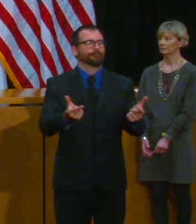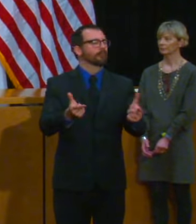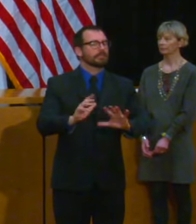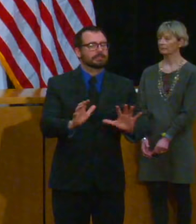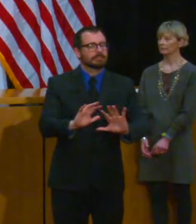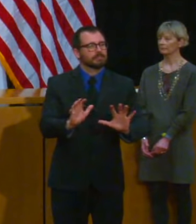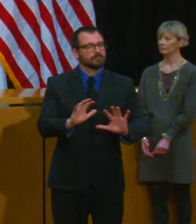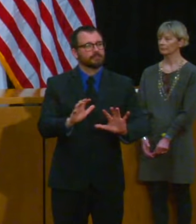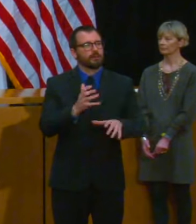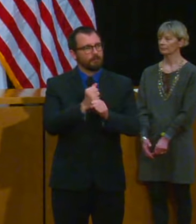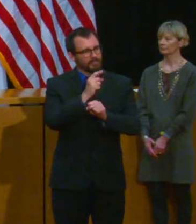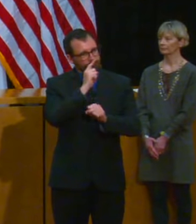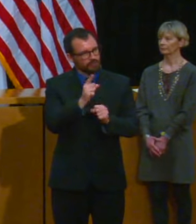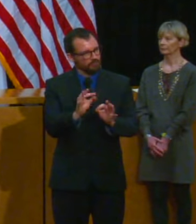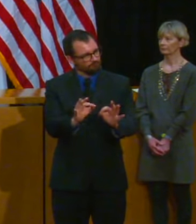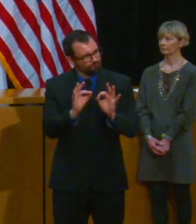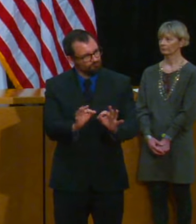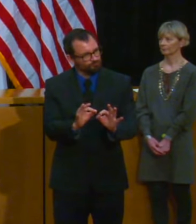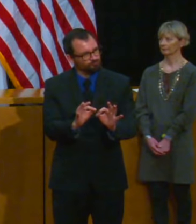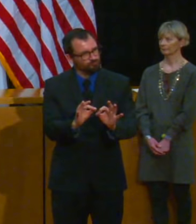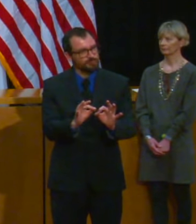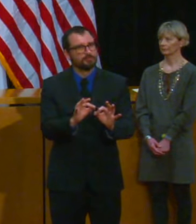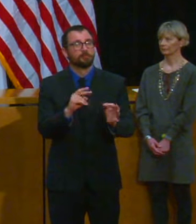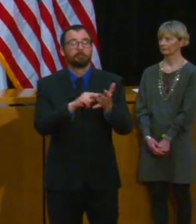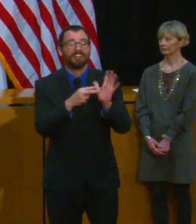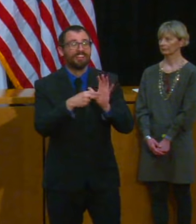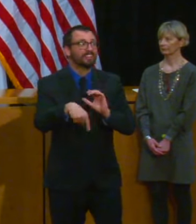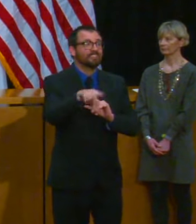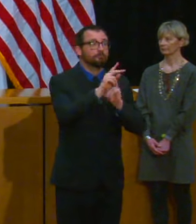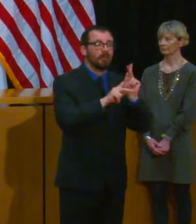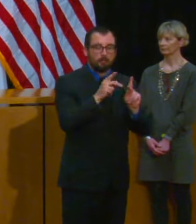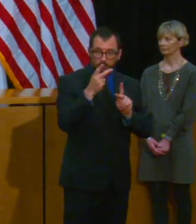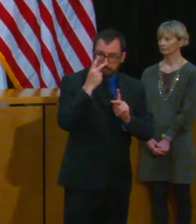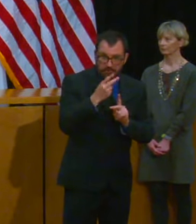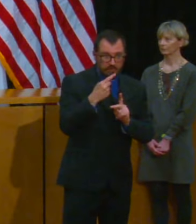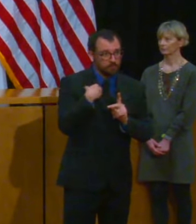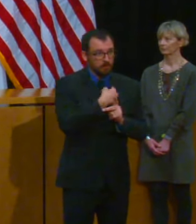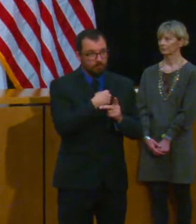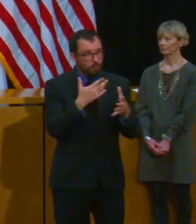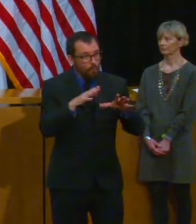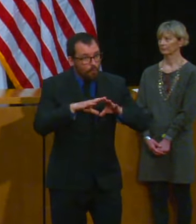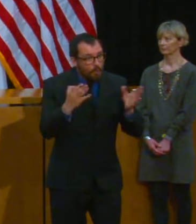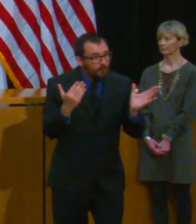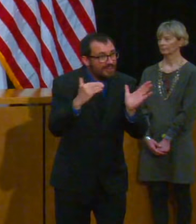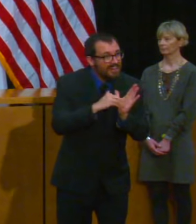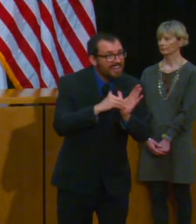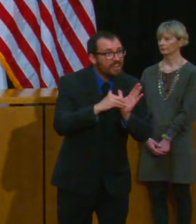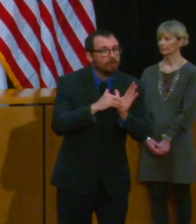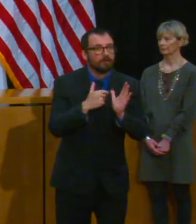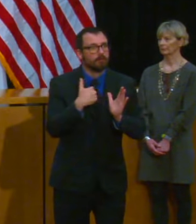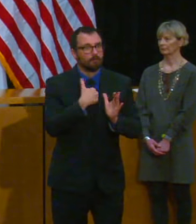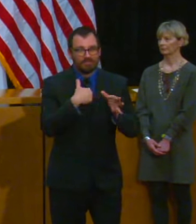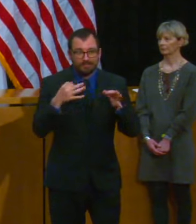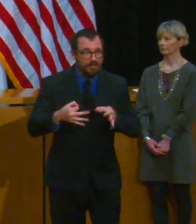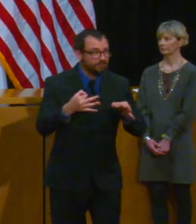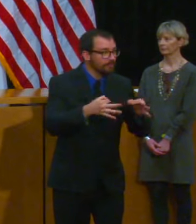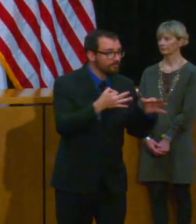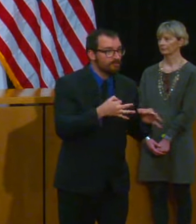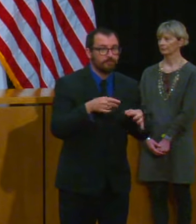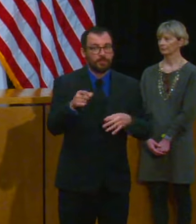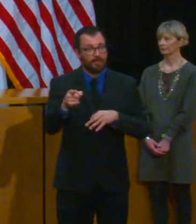talk to some of the folks who are making these calls and talking to people on the other side it is not a clinical